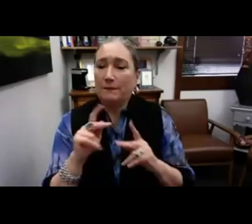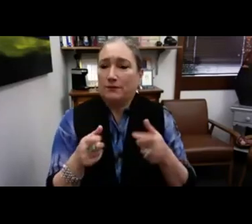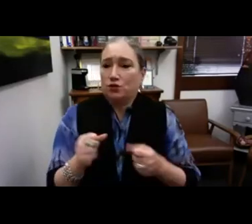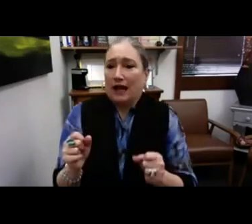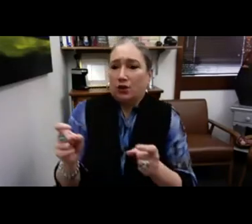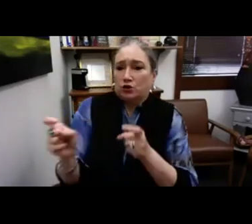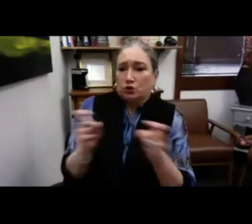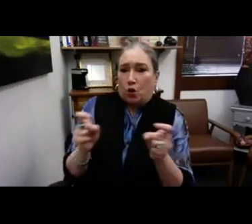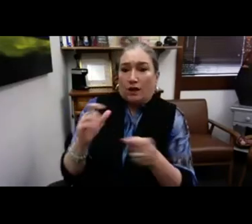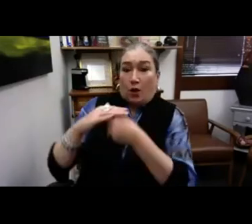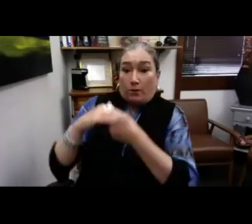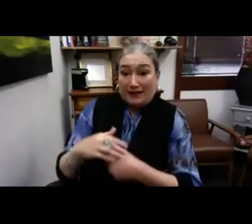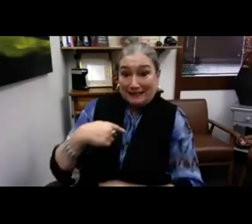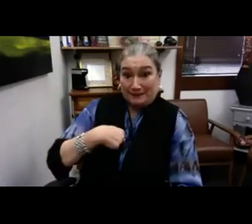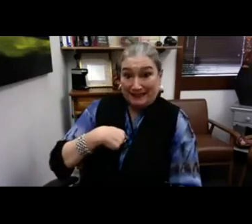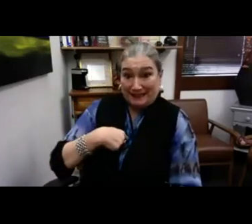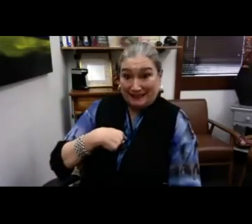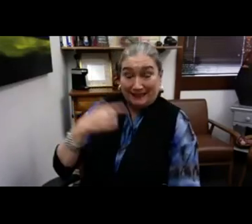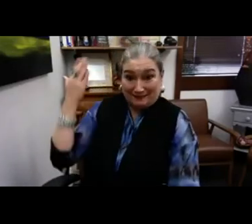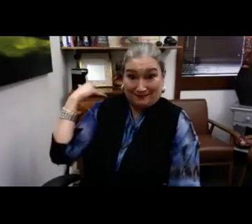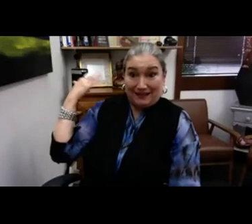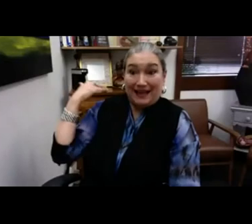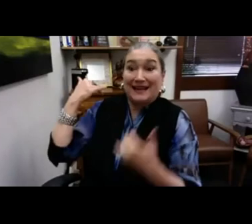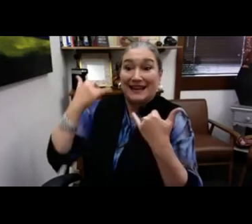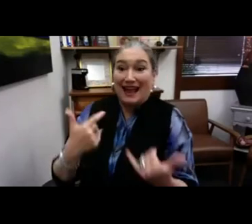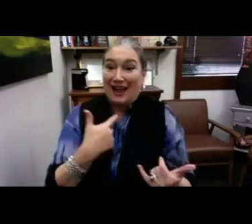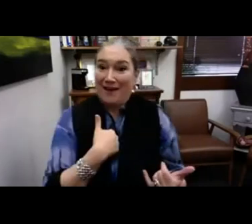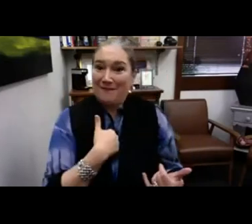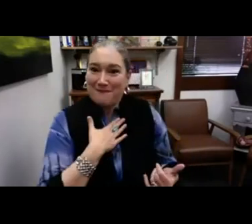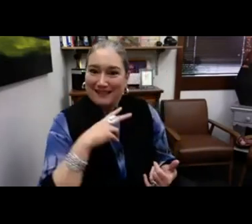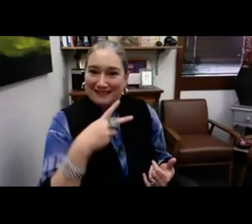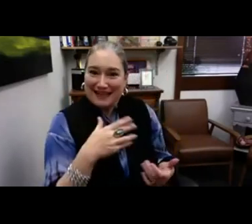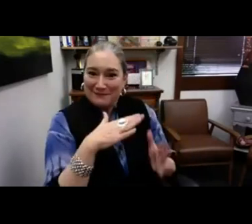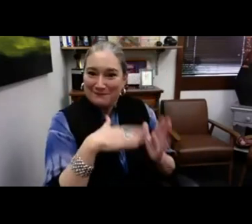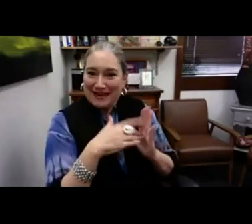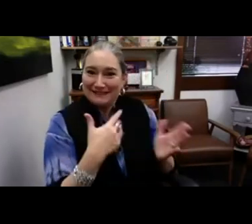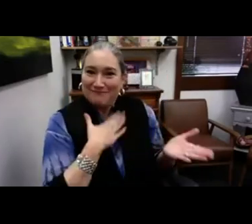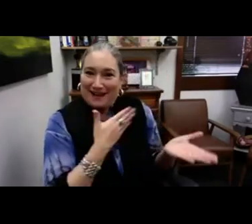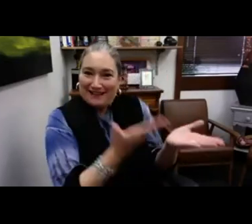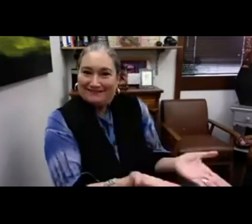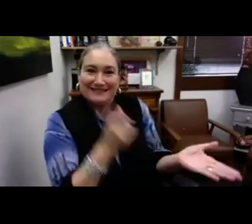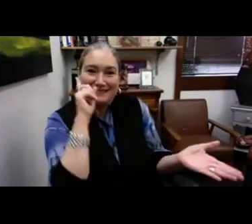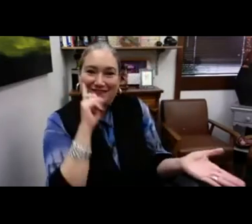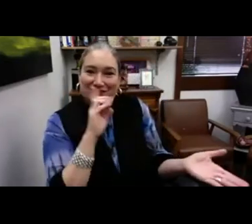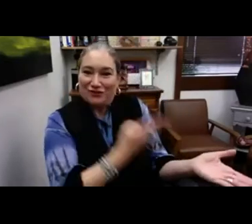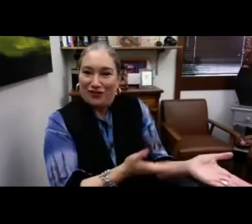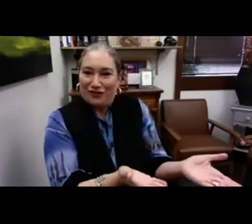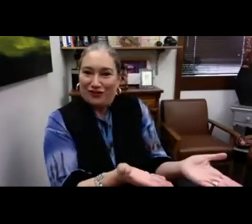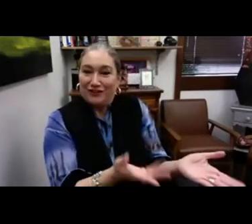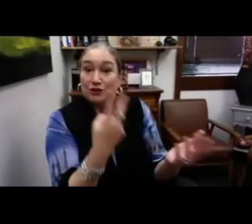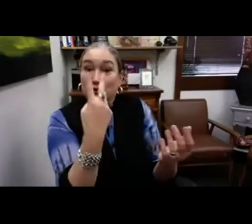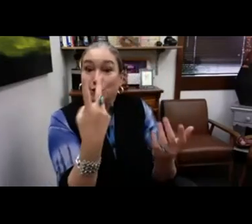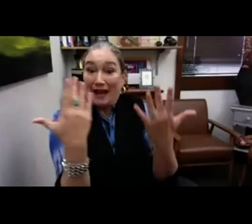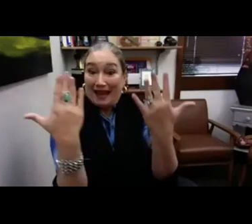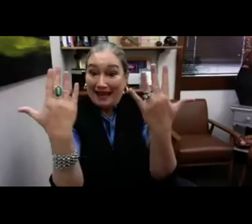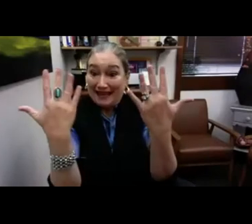So first I painted myself and how people tried to control and oppress me. Now, my second painting is of